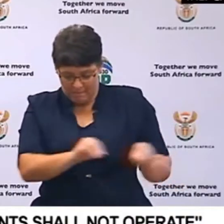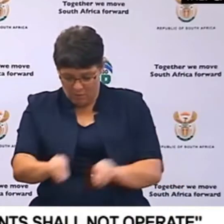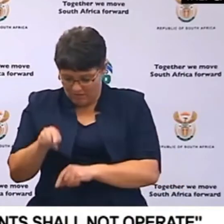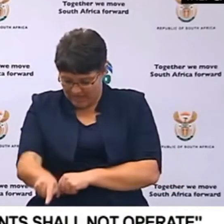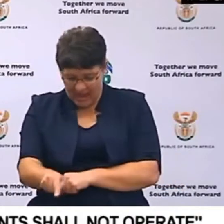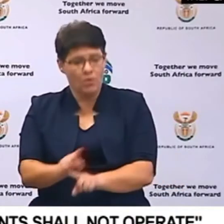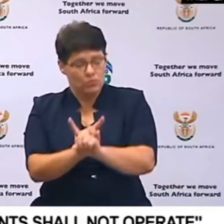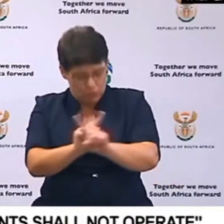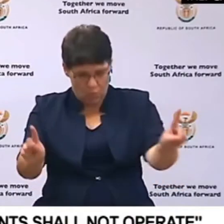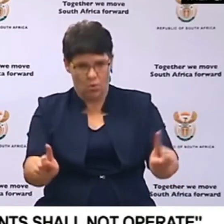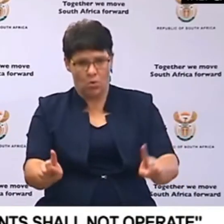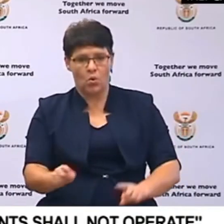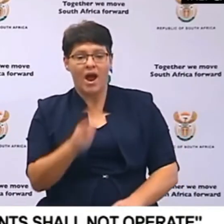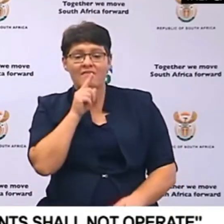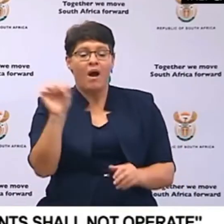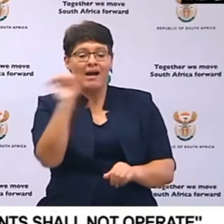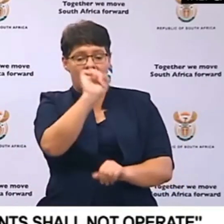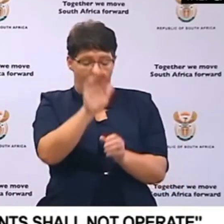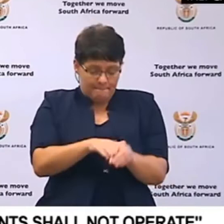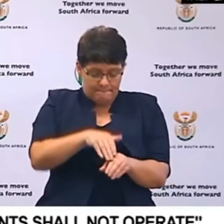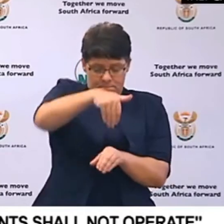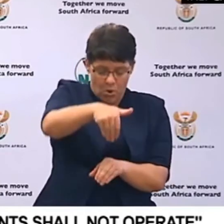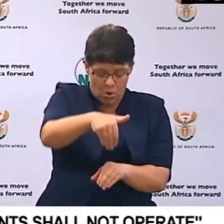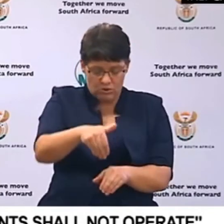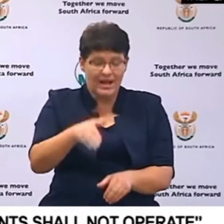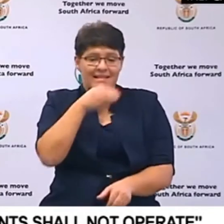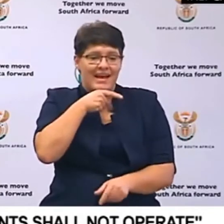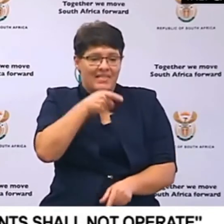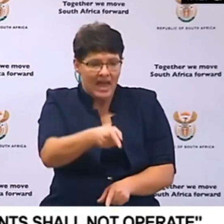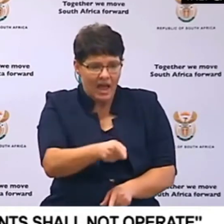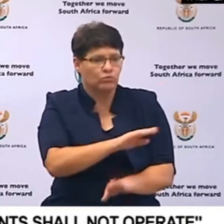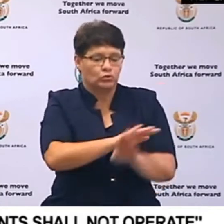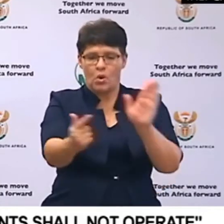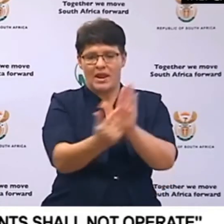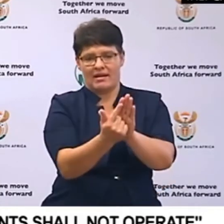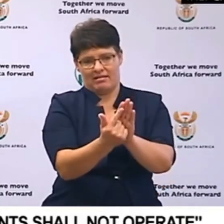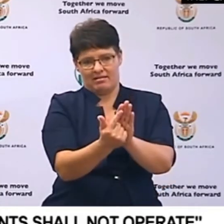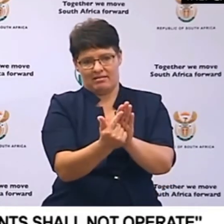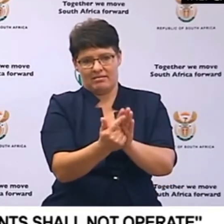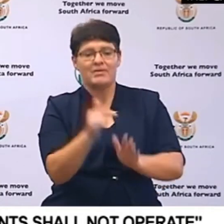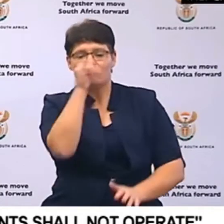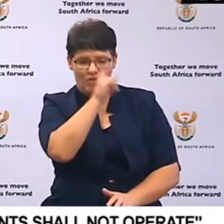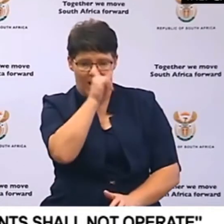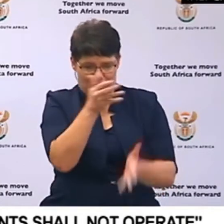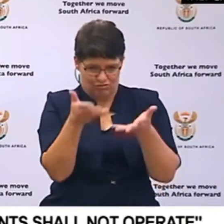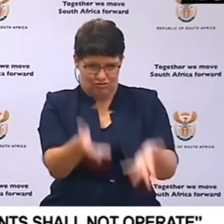if you find the liquor in your boat that's illegal that's crime